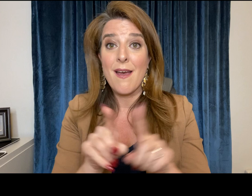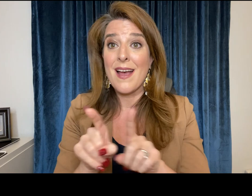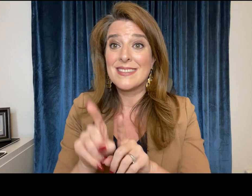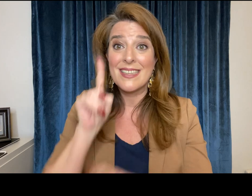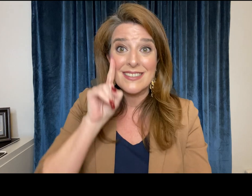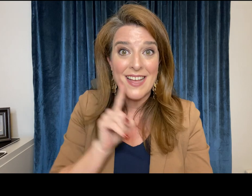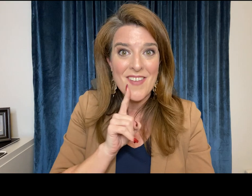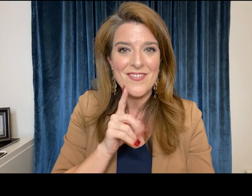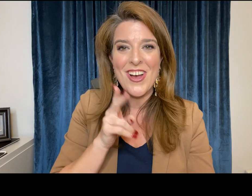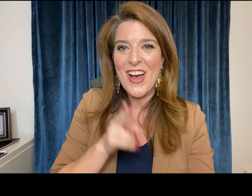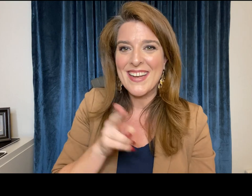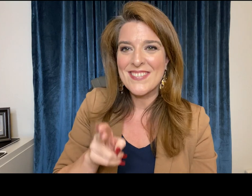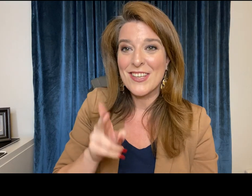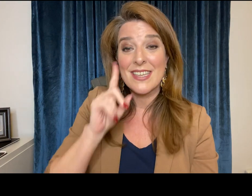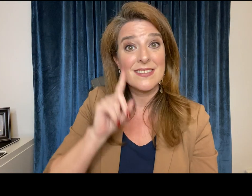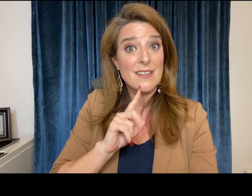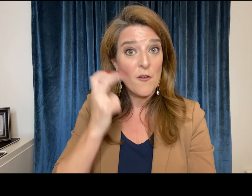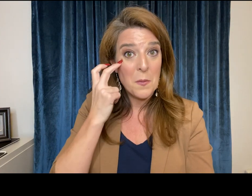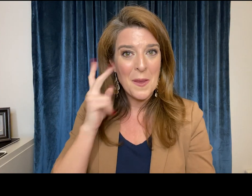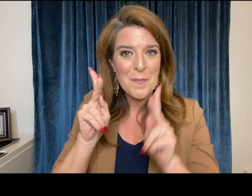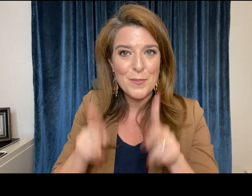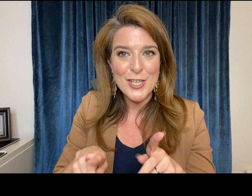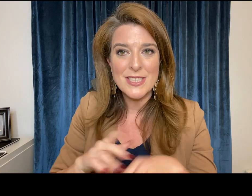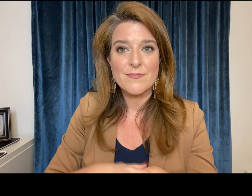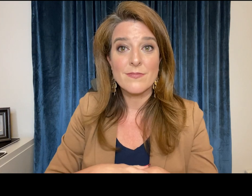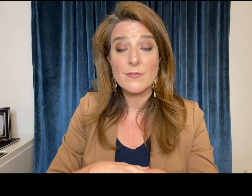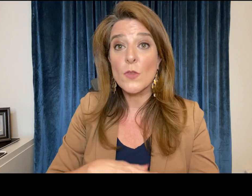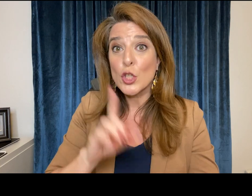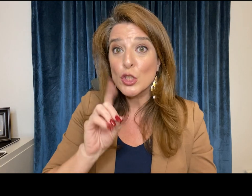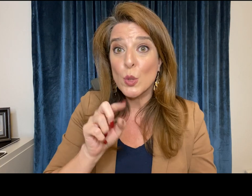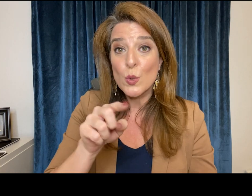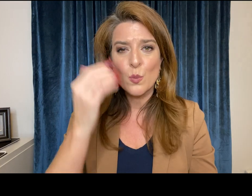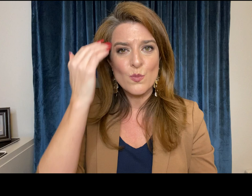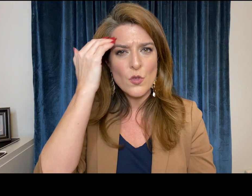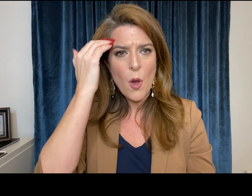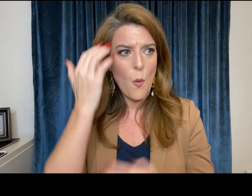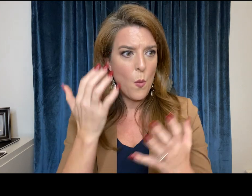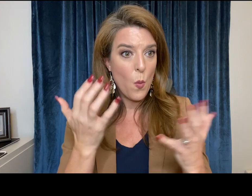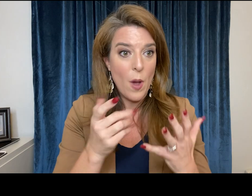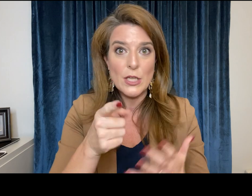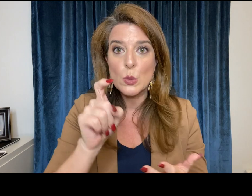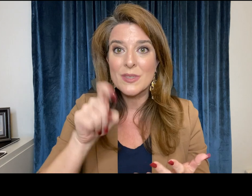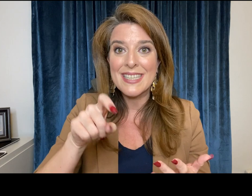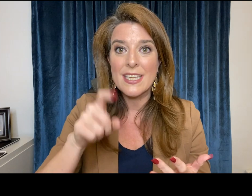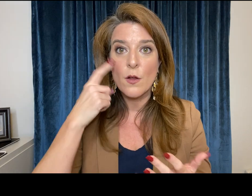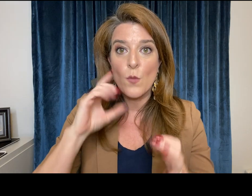your identity as a deaf and hard of hearing or deafblind person do you know what's